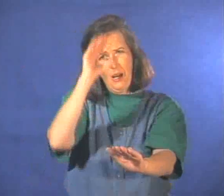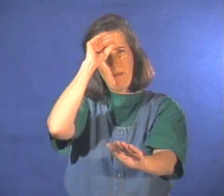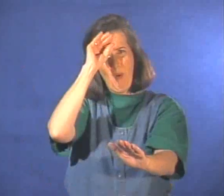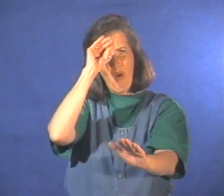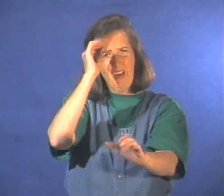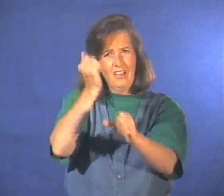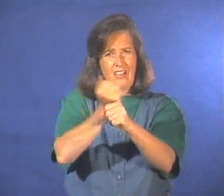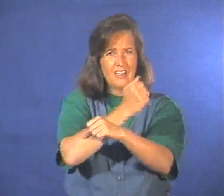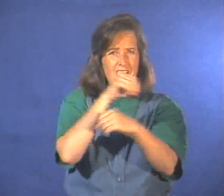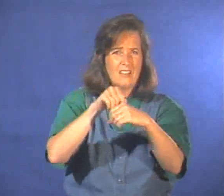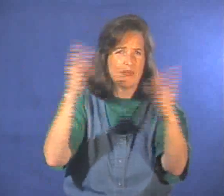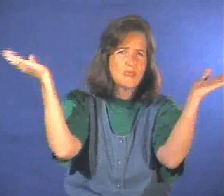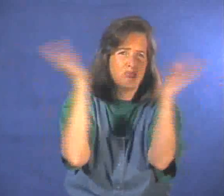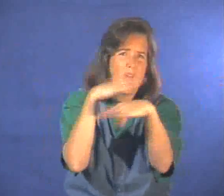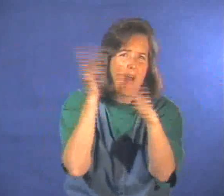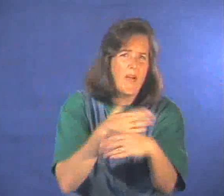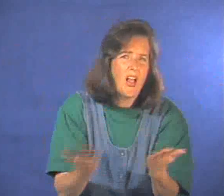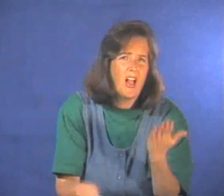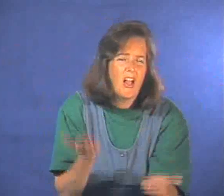This boy could find trouble here.